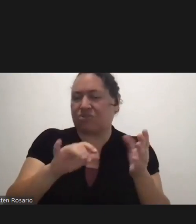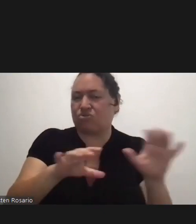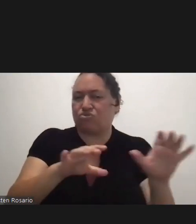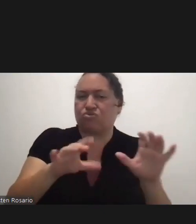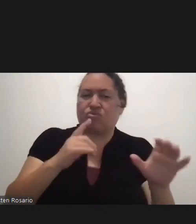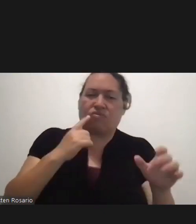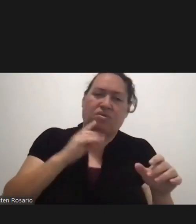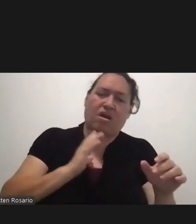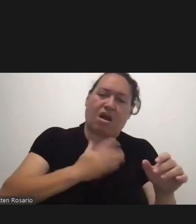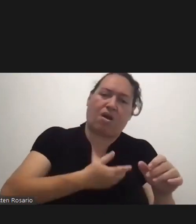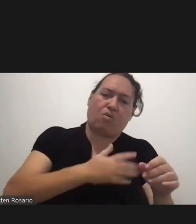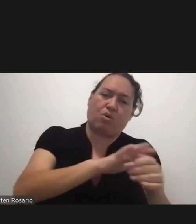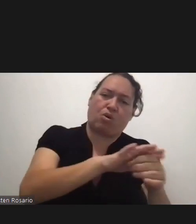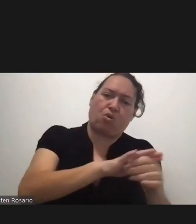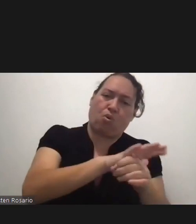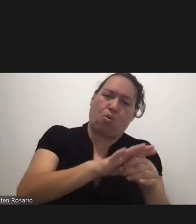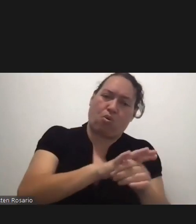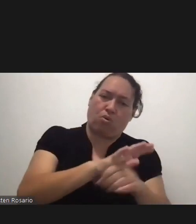Travelers